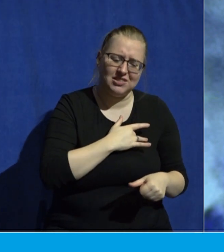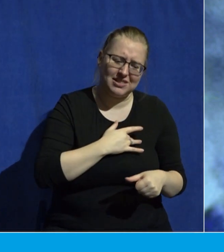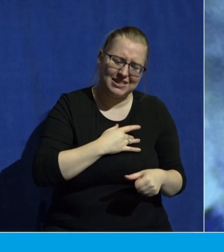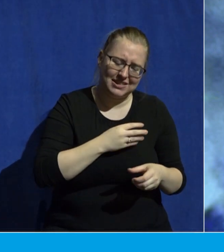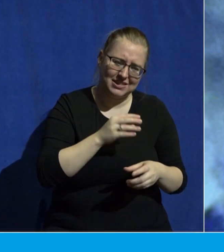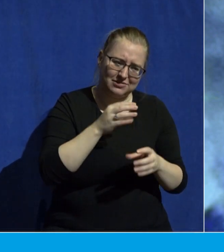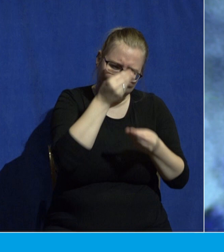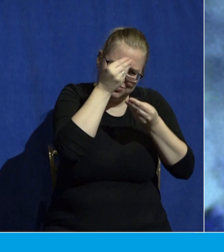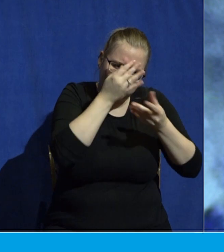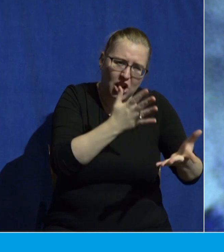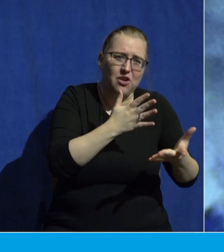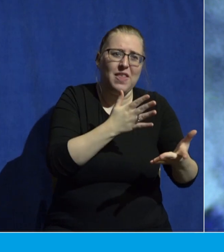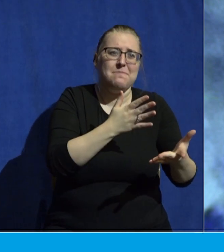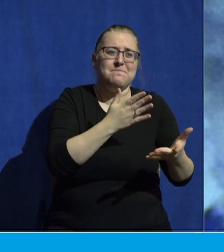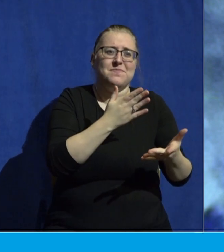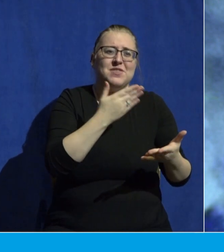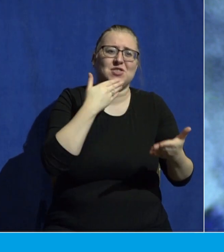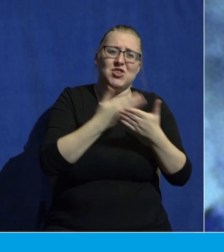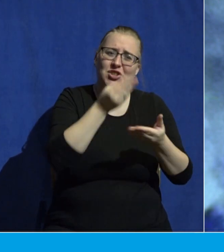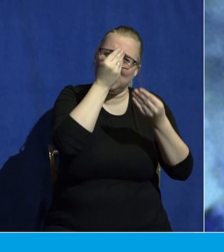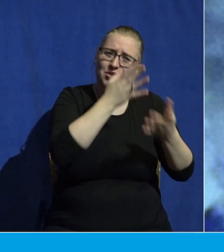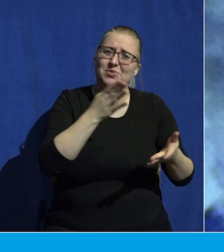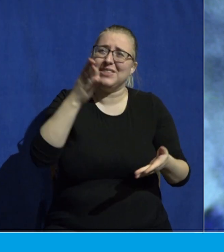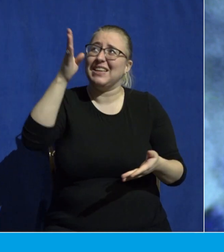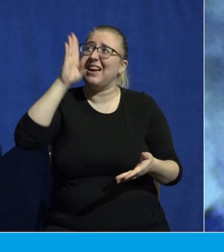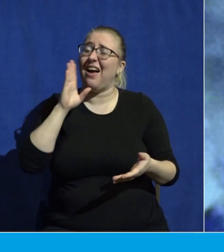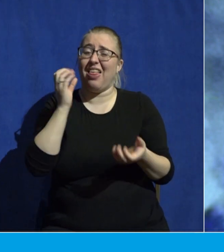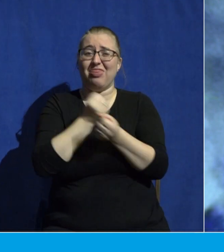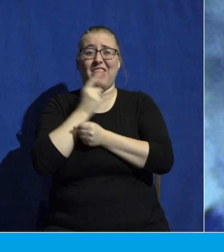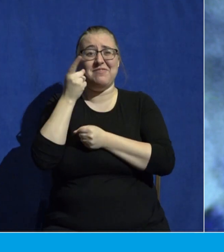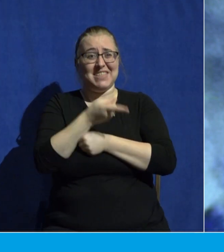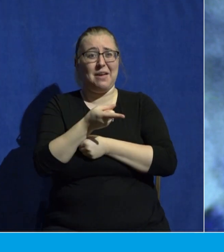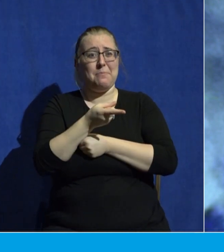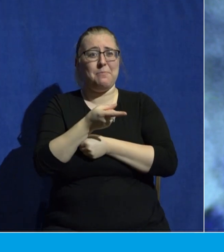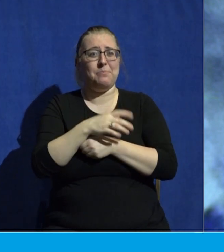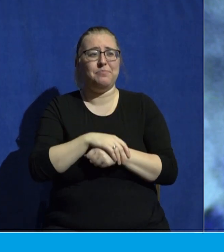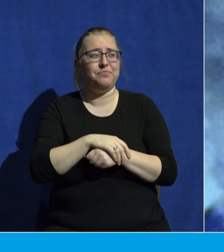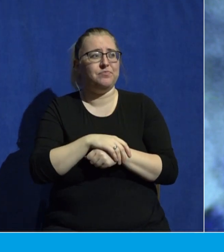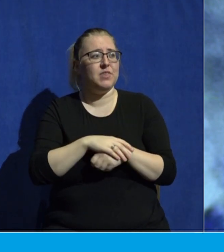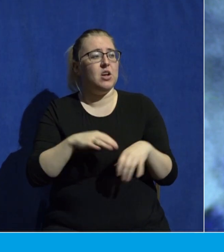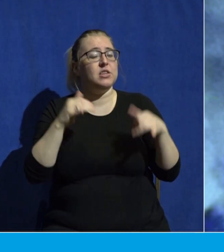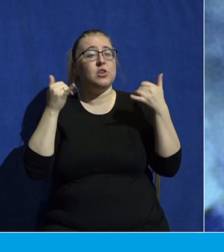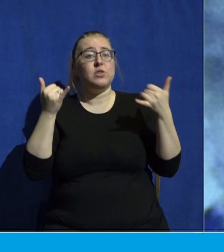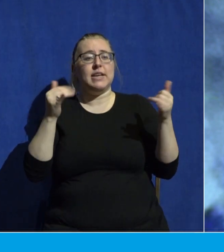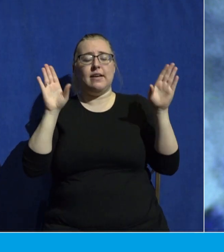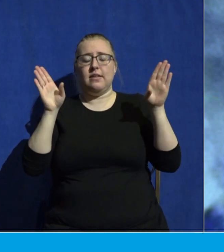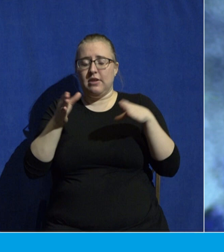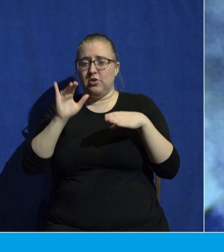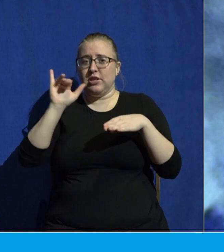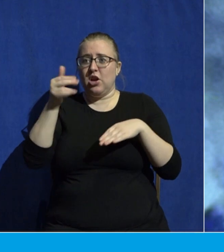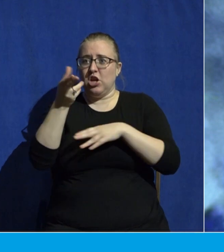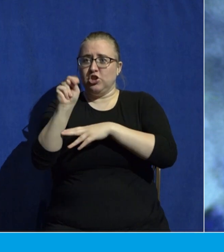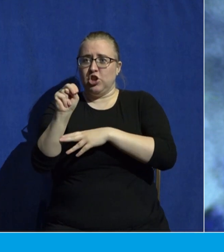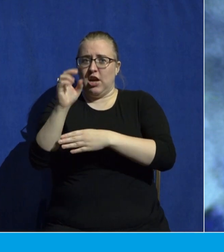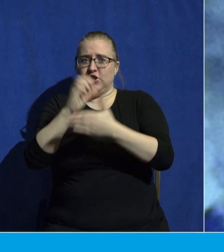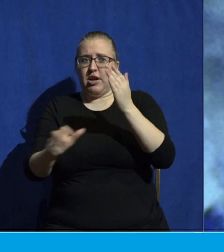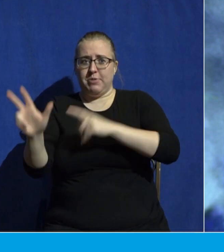God loves them in Christ Jesus. All right. So today, John chapter 3. John chapter 3. We're going to look at one